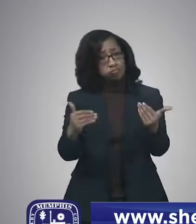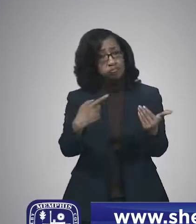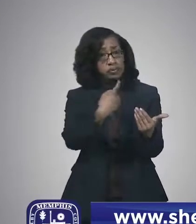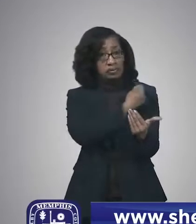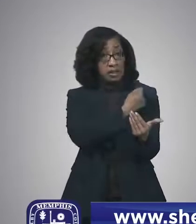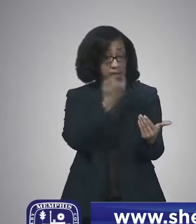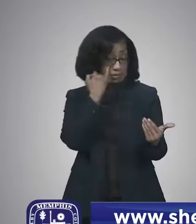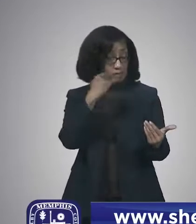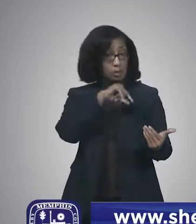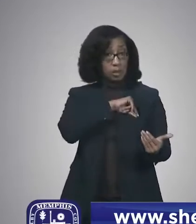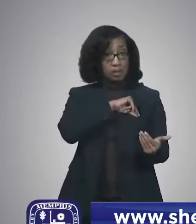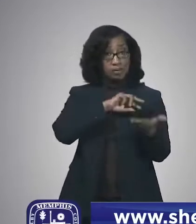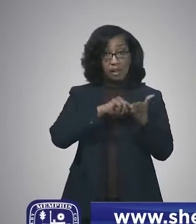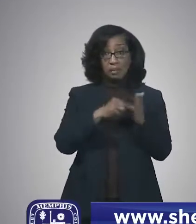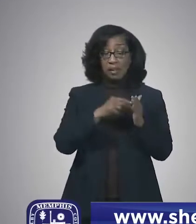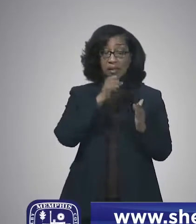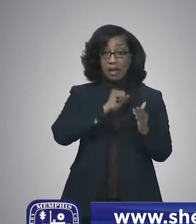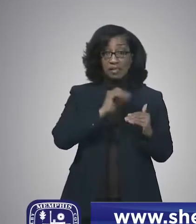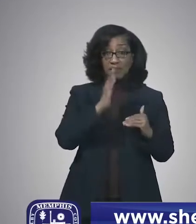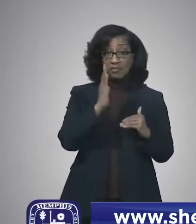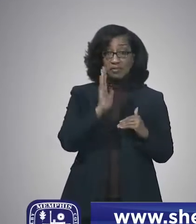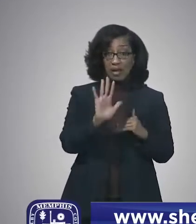right now, that's everyone five and up.